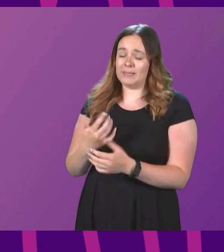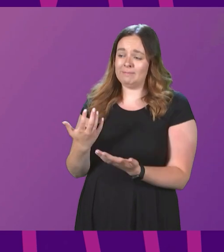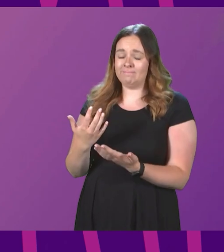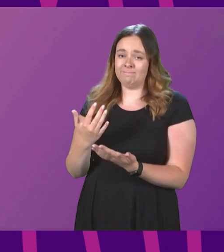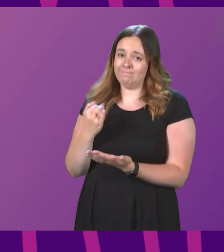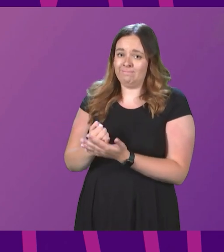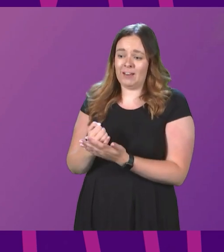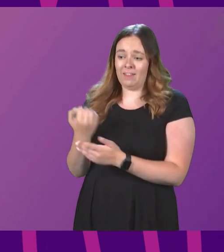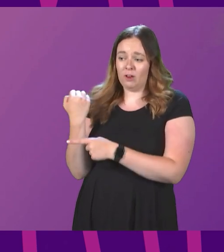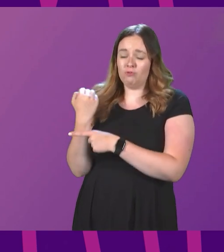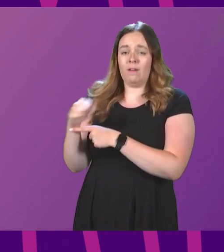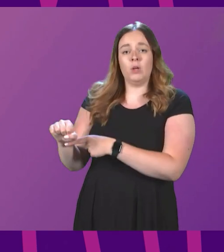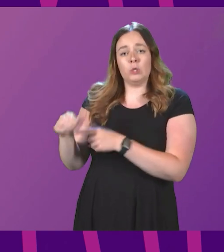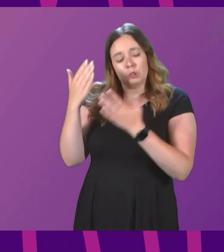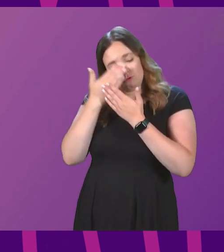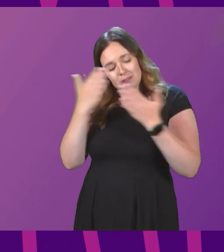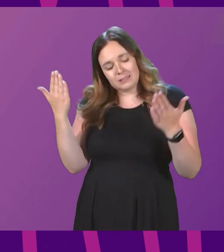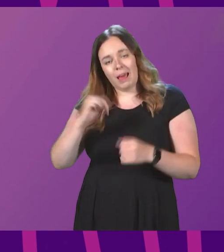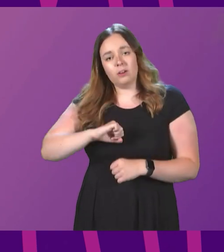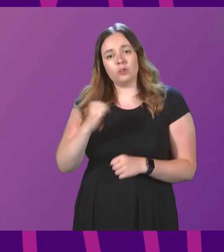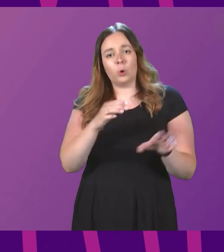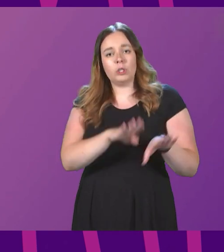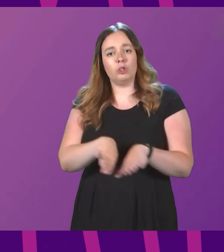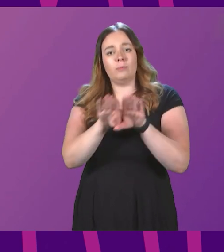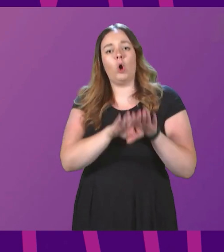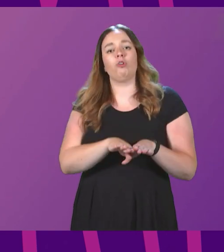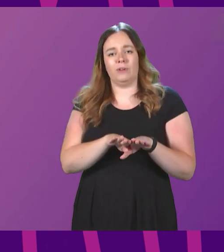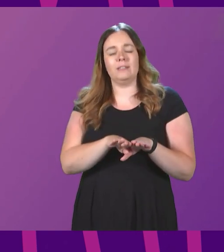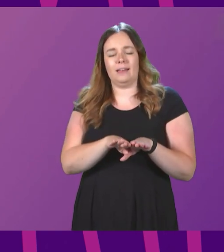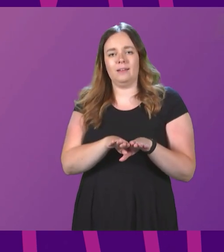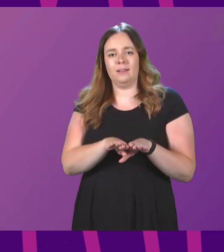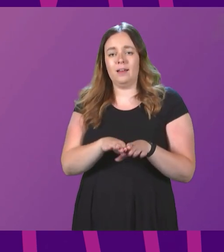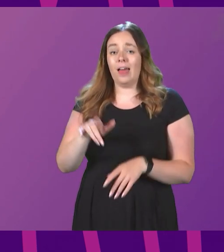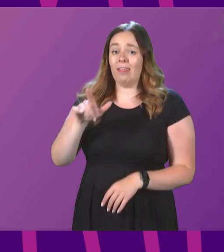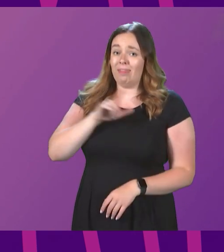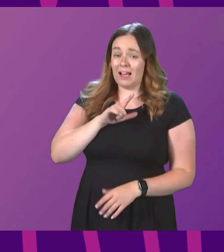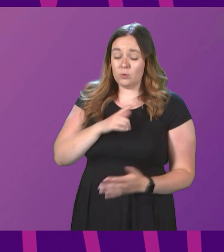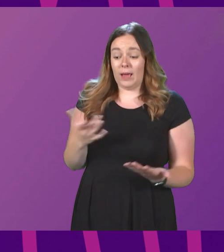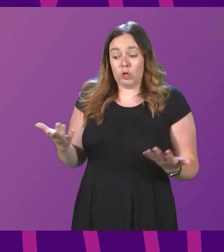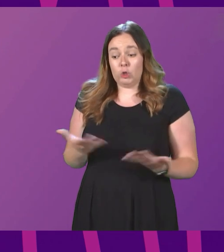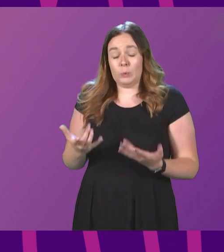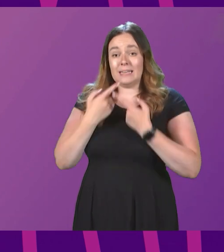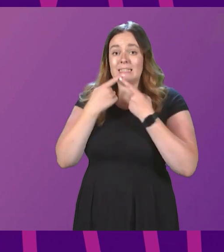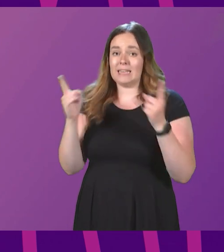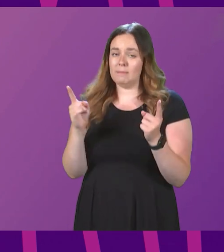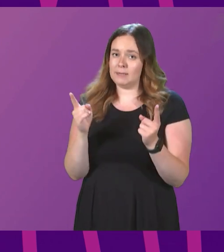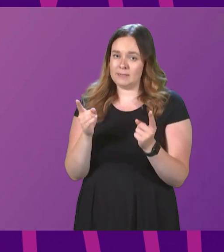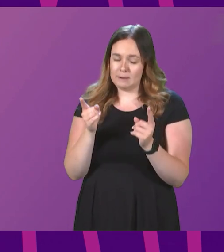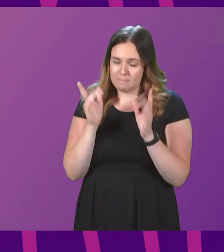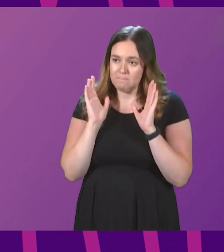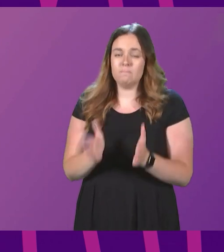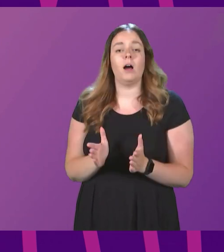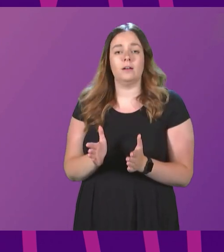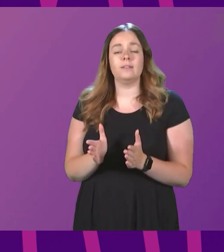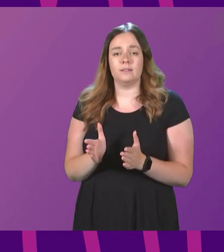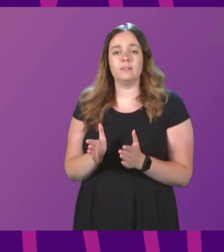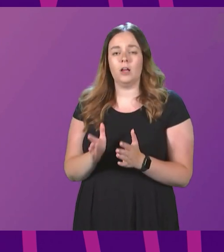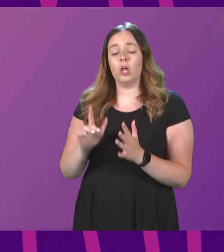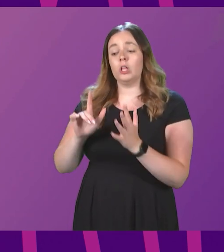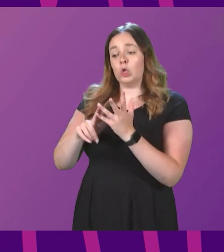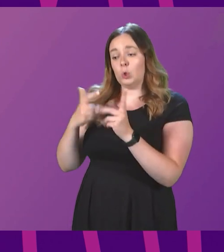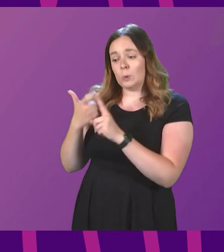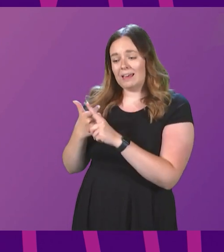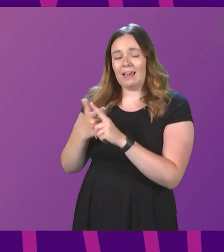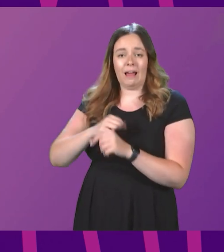is refusing to respect Scottish democracy. That is why today's statement is necessary. The UK and